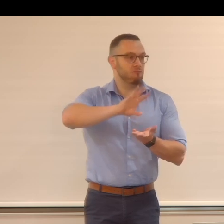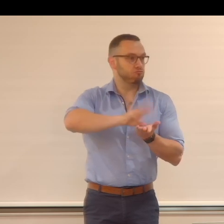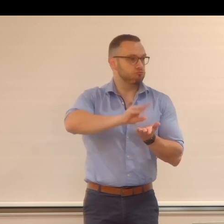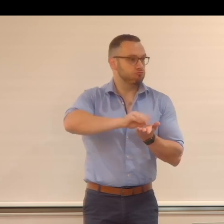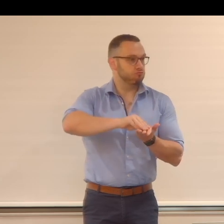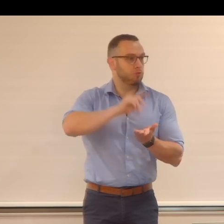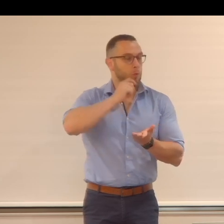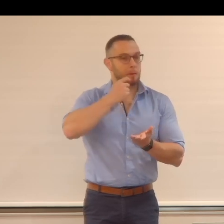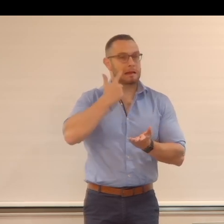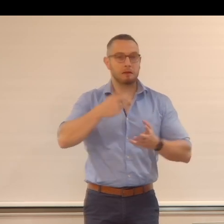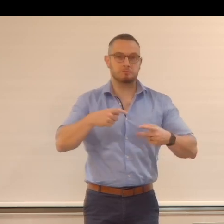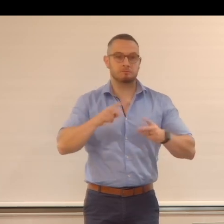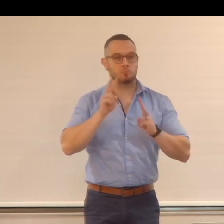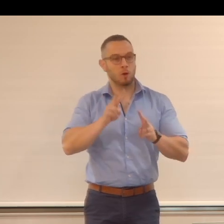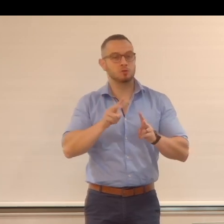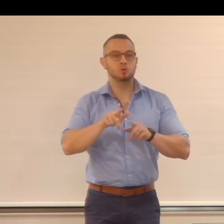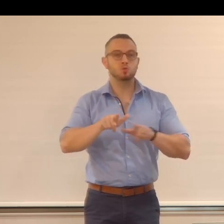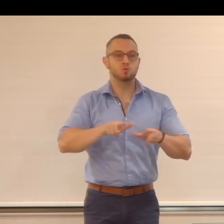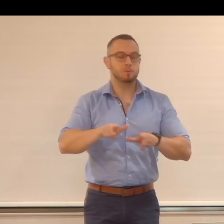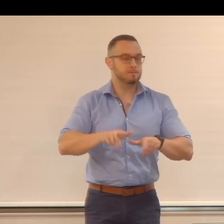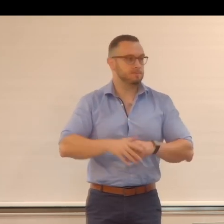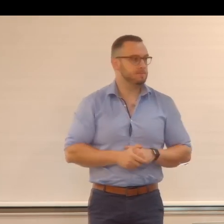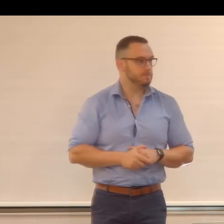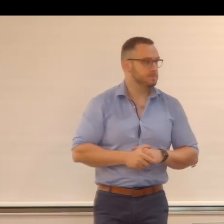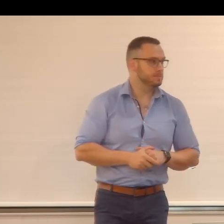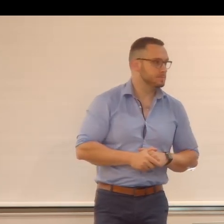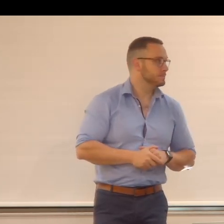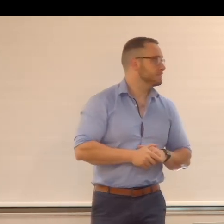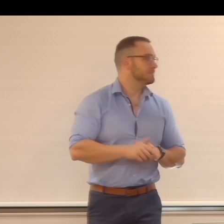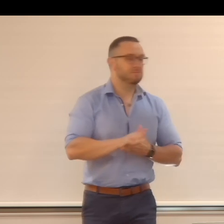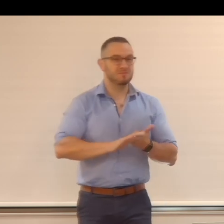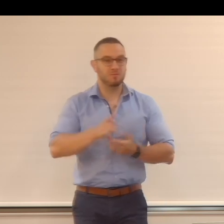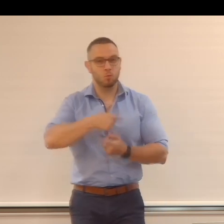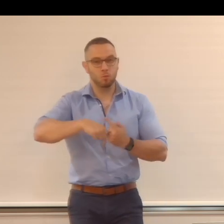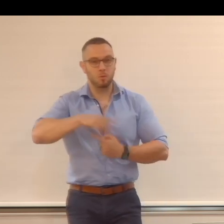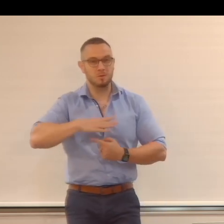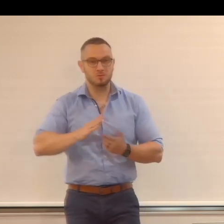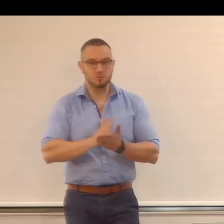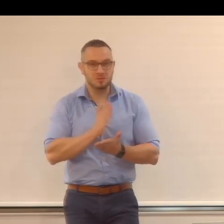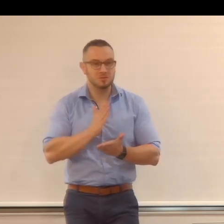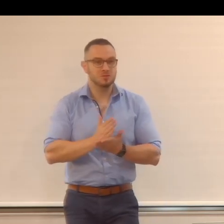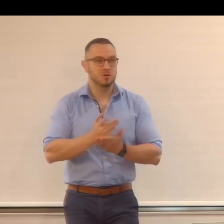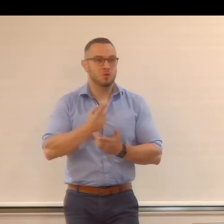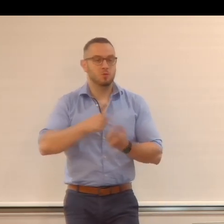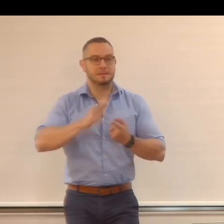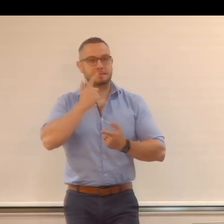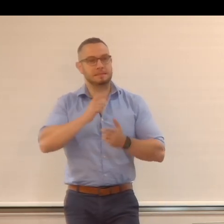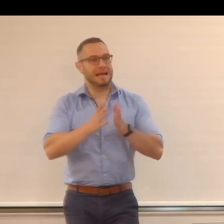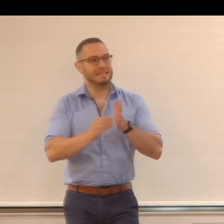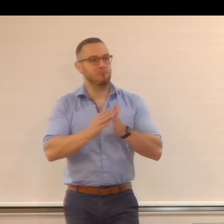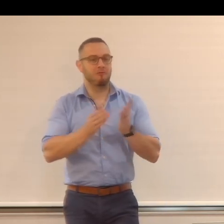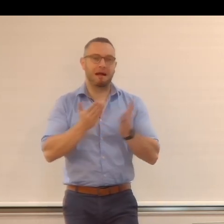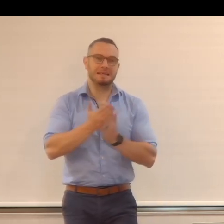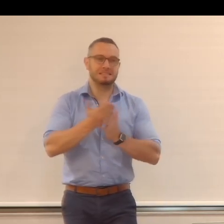be available for everyone on YouTube. This way, we really want to make sure that we set an example for accessibility